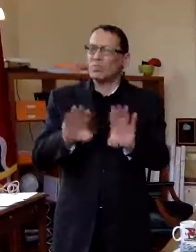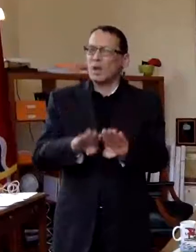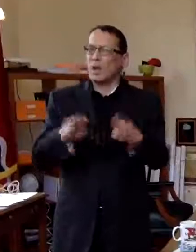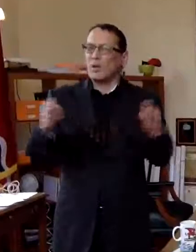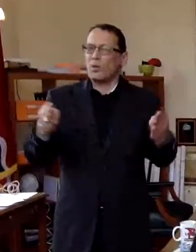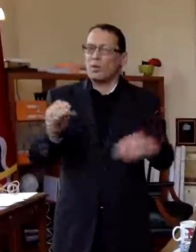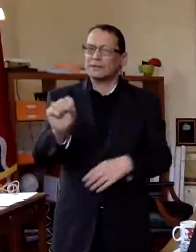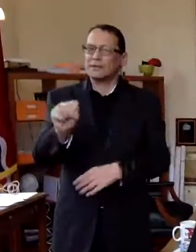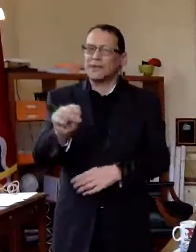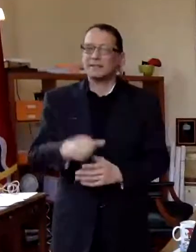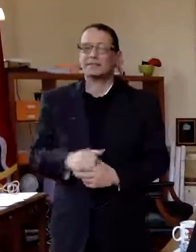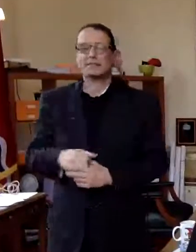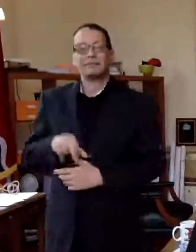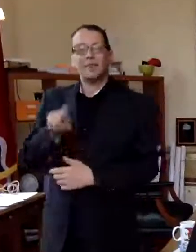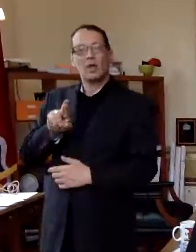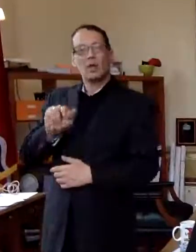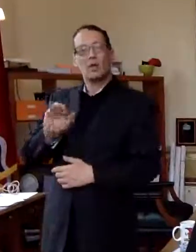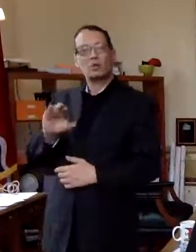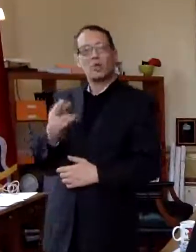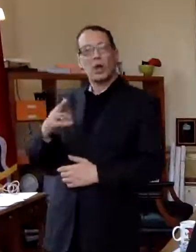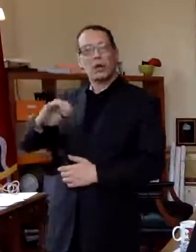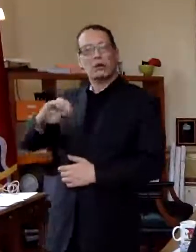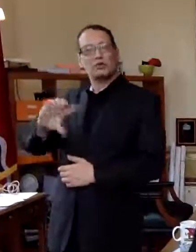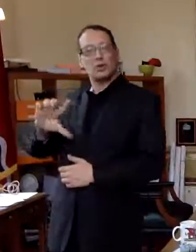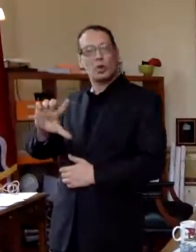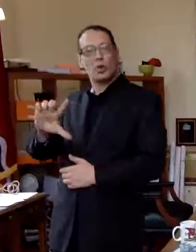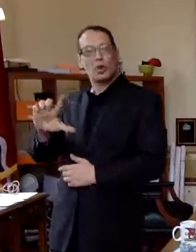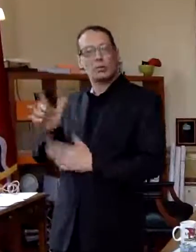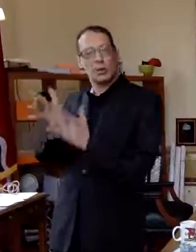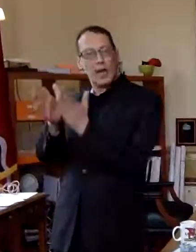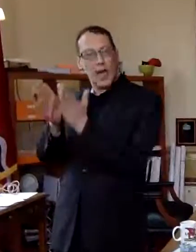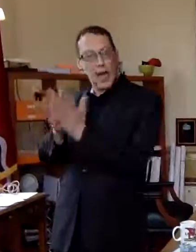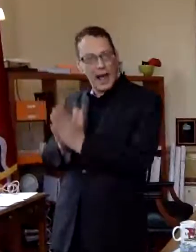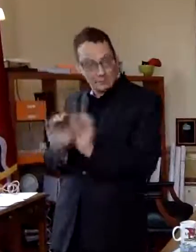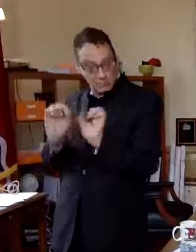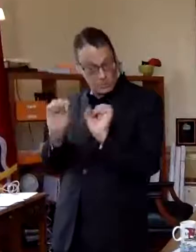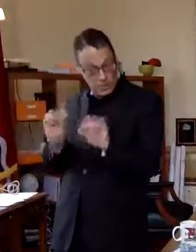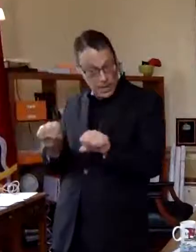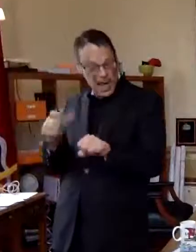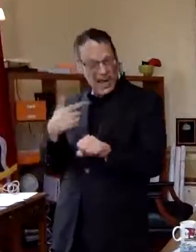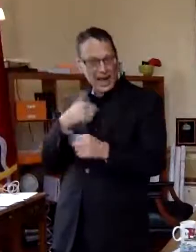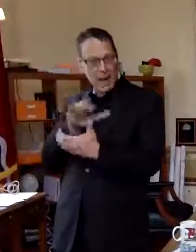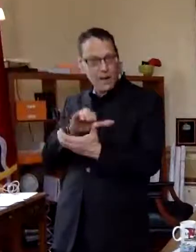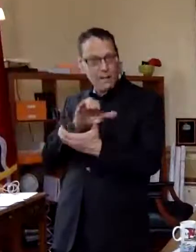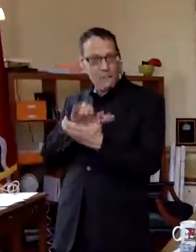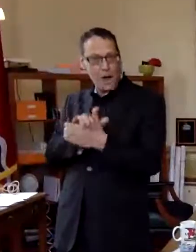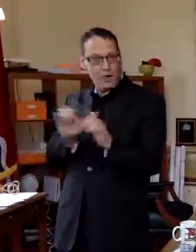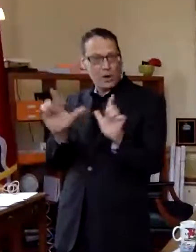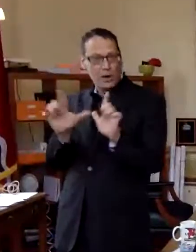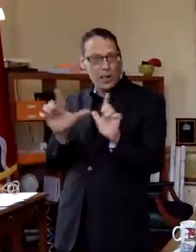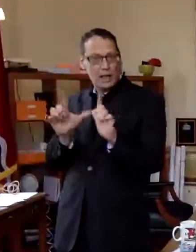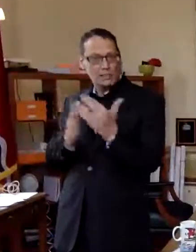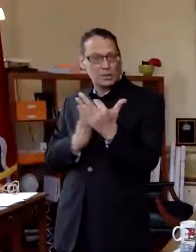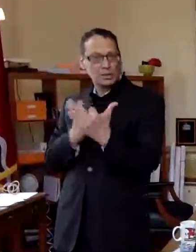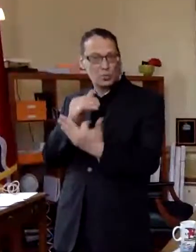rachel's watching her question is can i get a marriage license through the mail